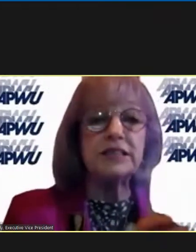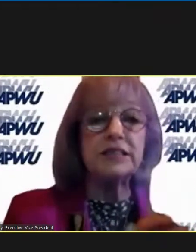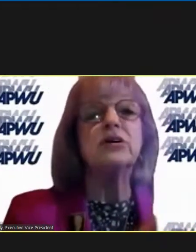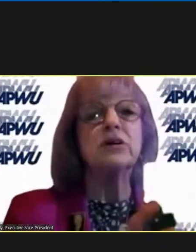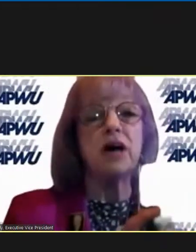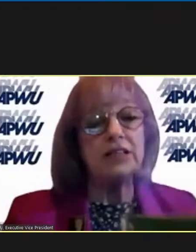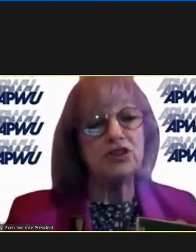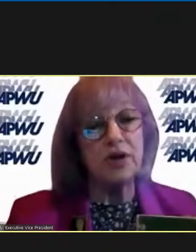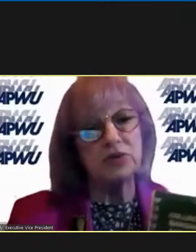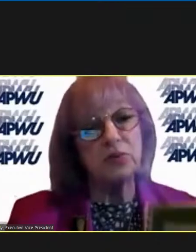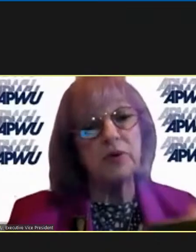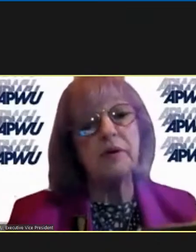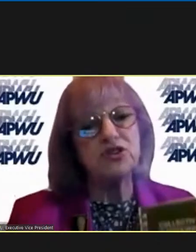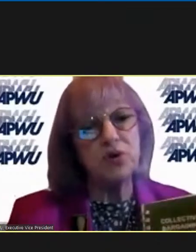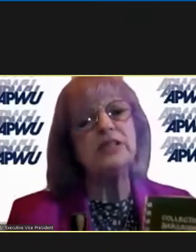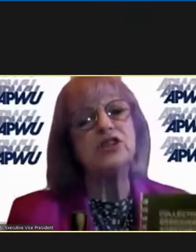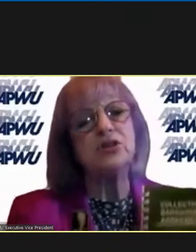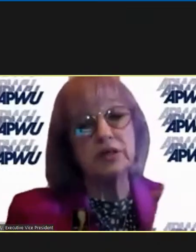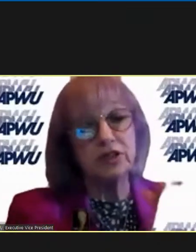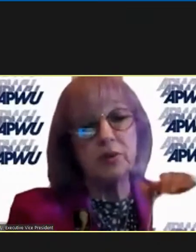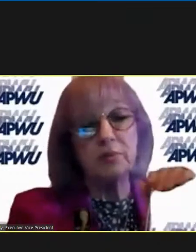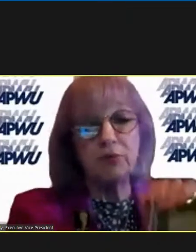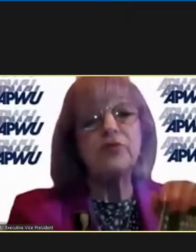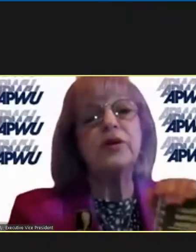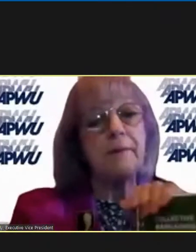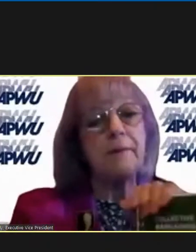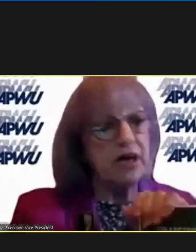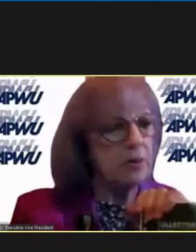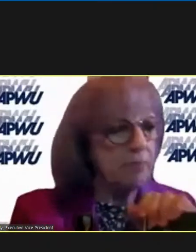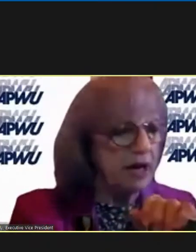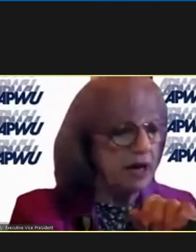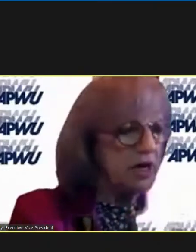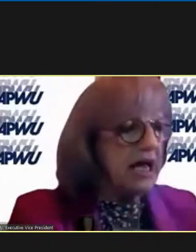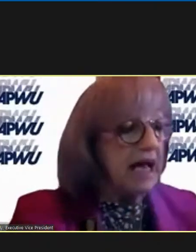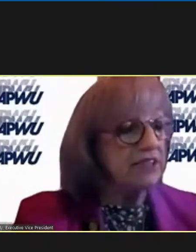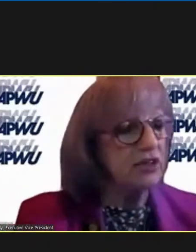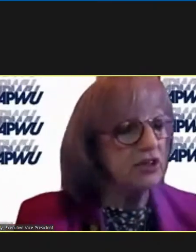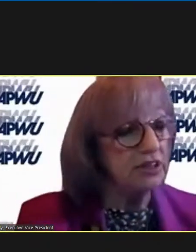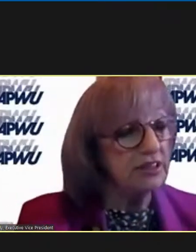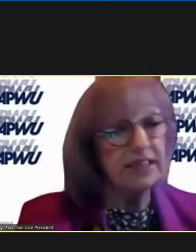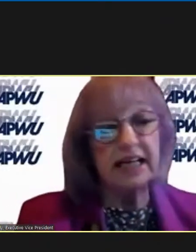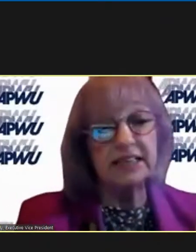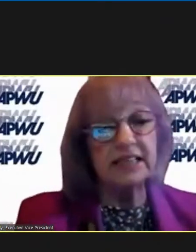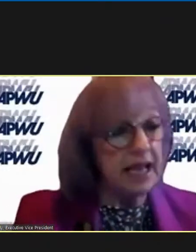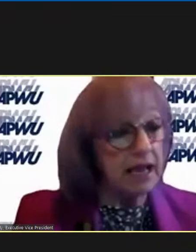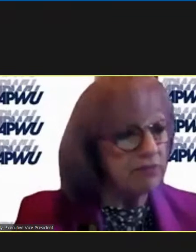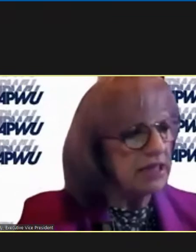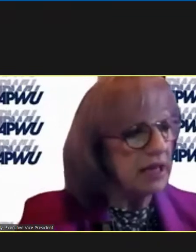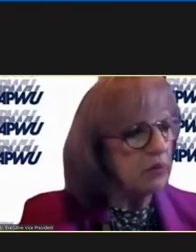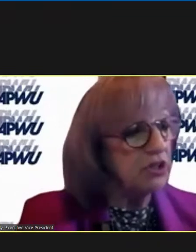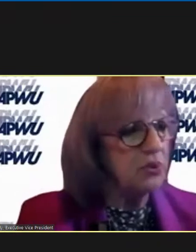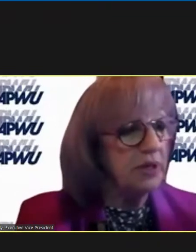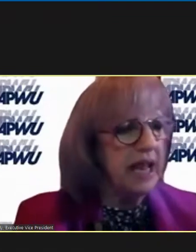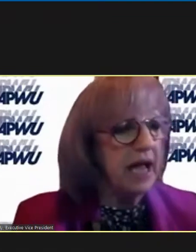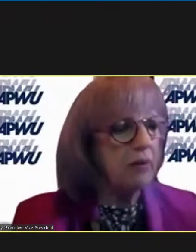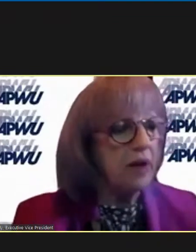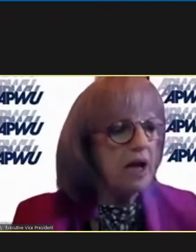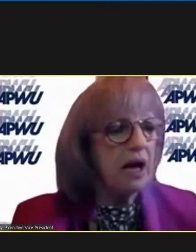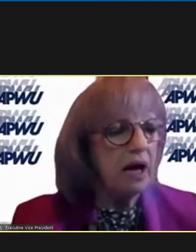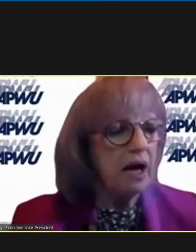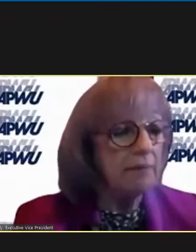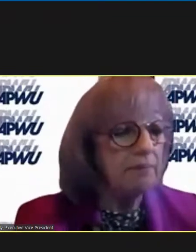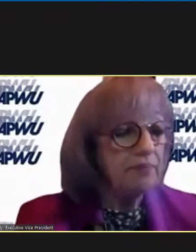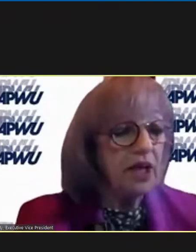every single contract we've been trying to to improve and get better and better and so there's that's the same thing that we're doing